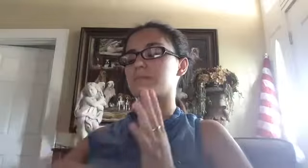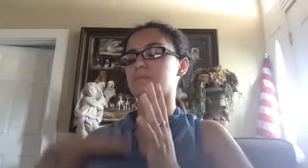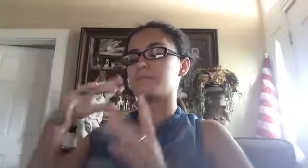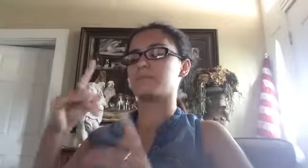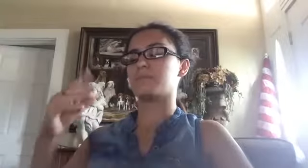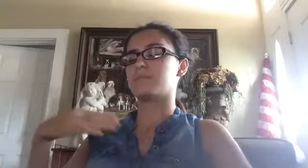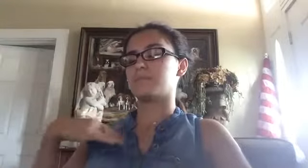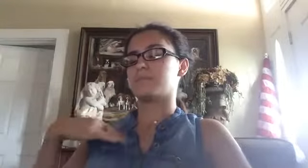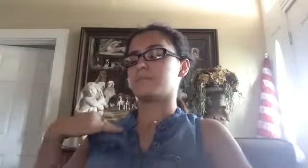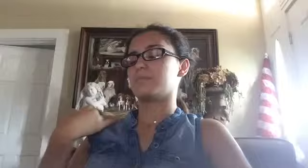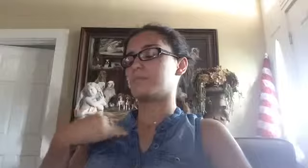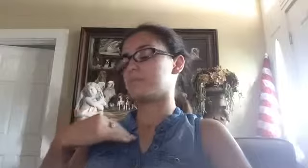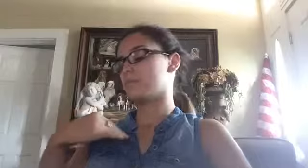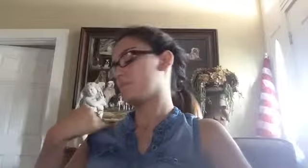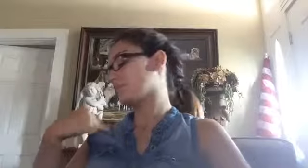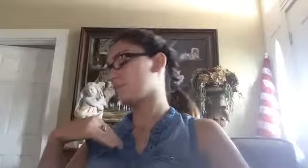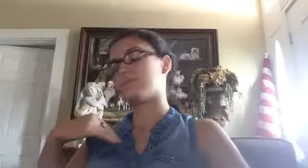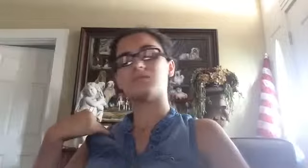to fill up my heart.